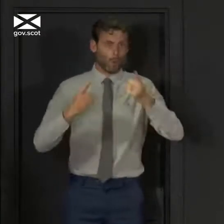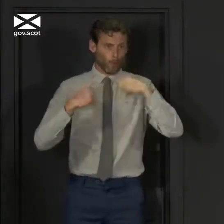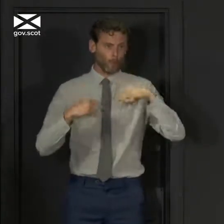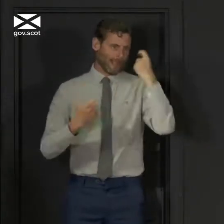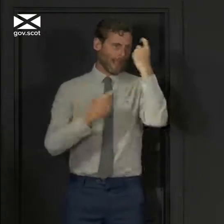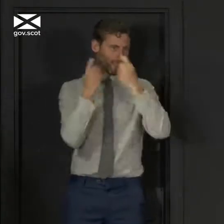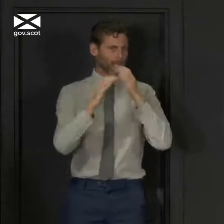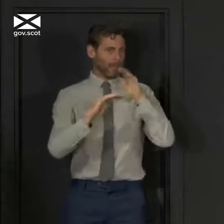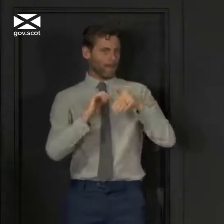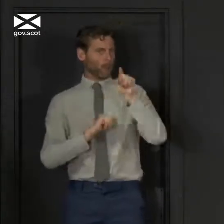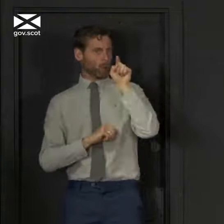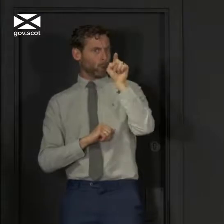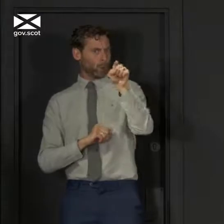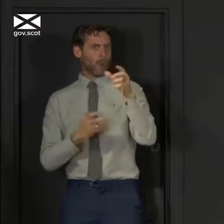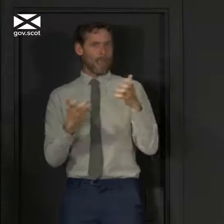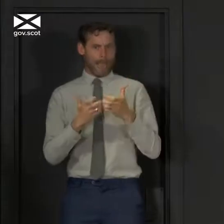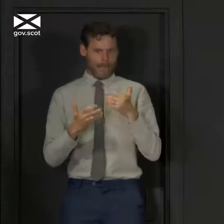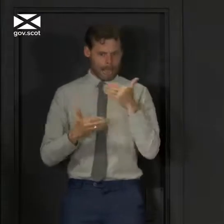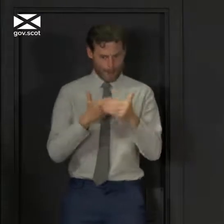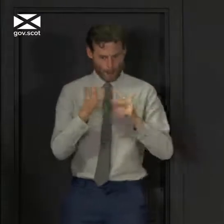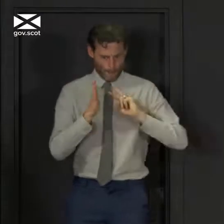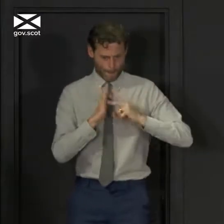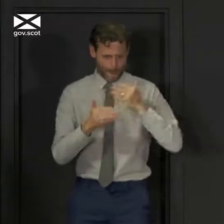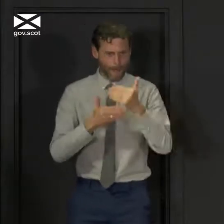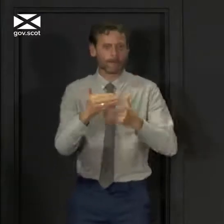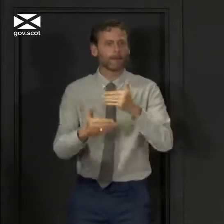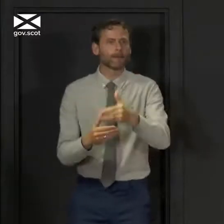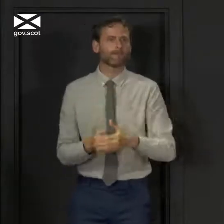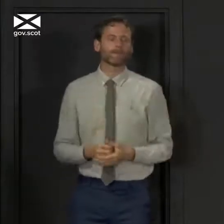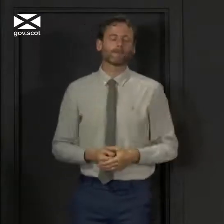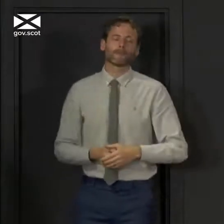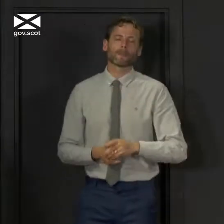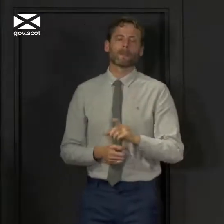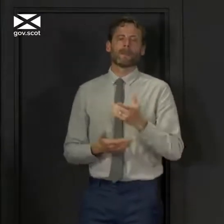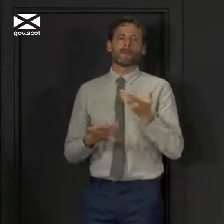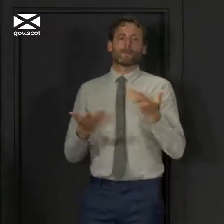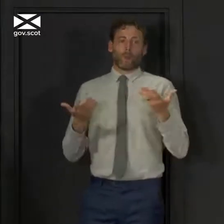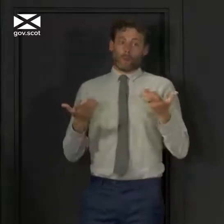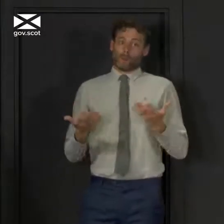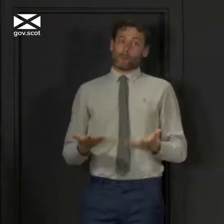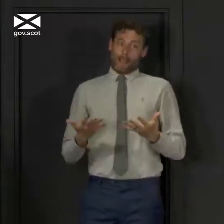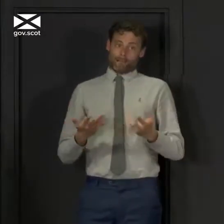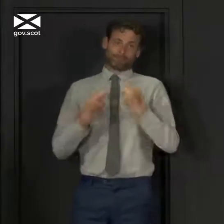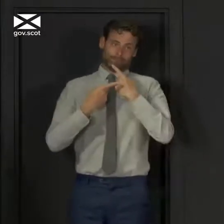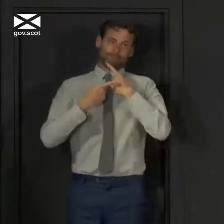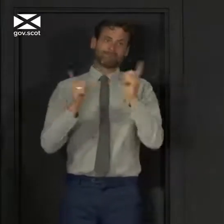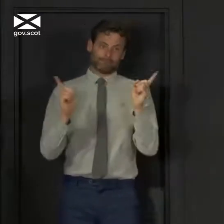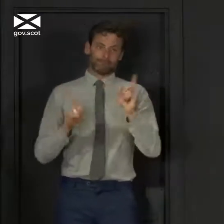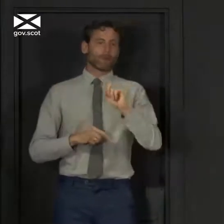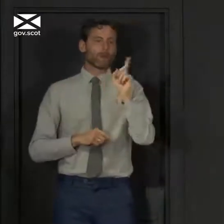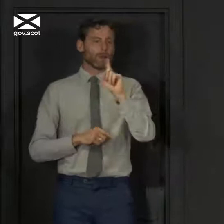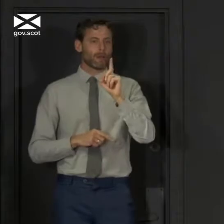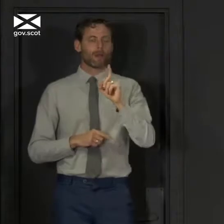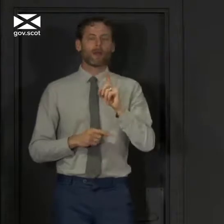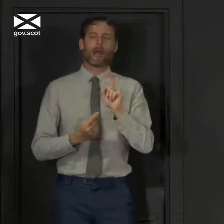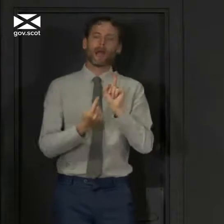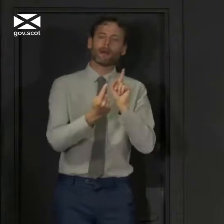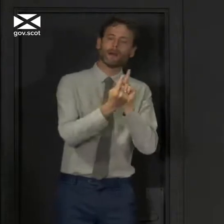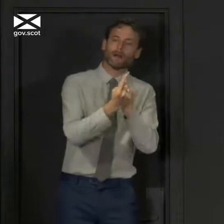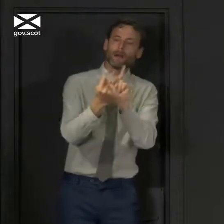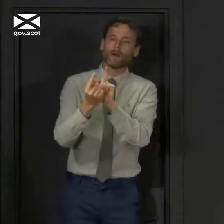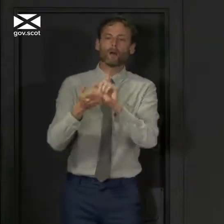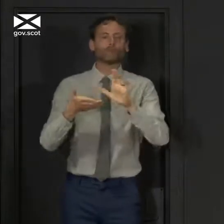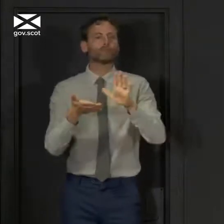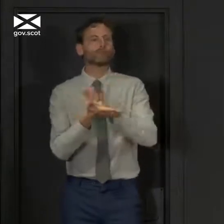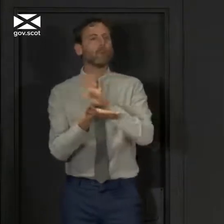we move forward. More generally, though, we can today confirm changes to the rules on meeting socially.